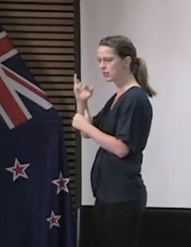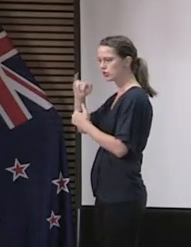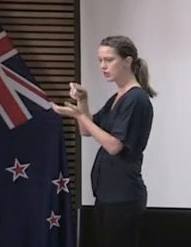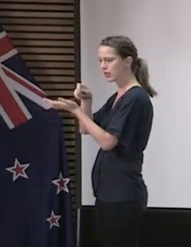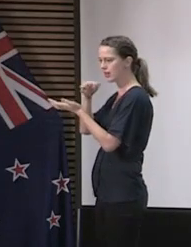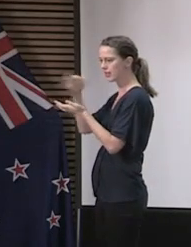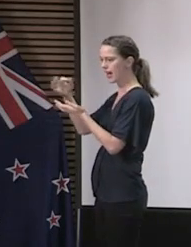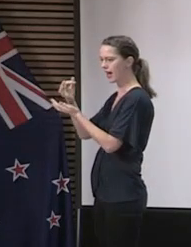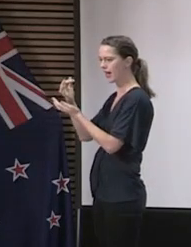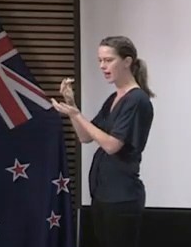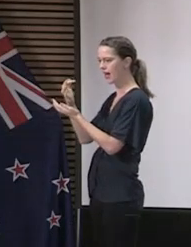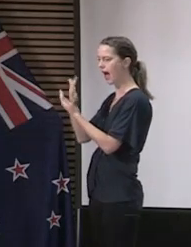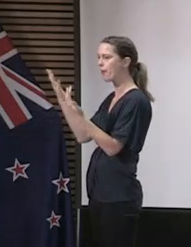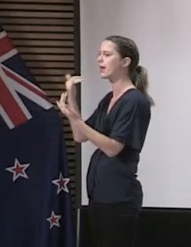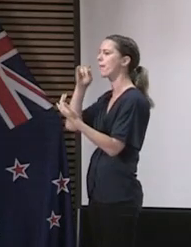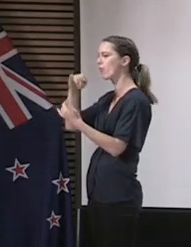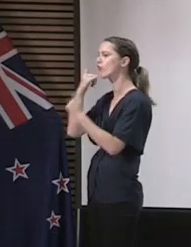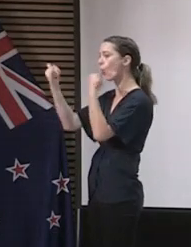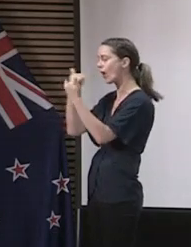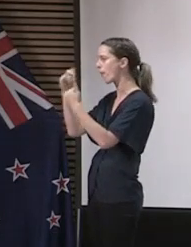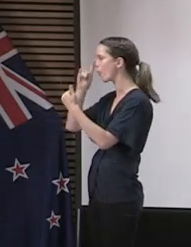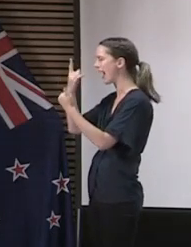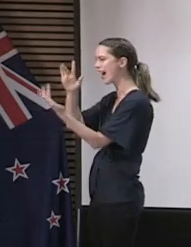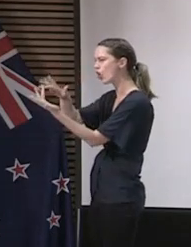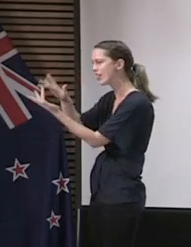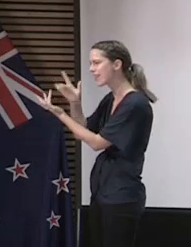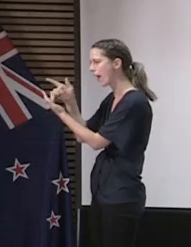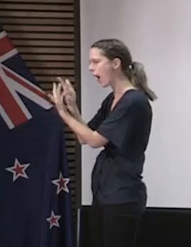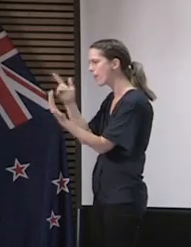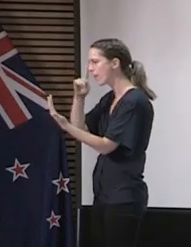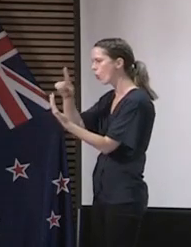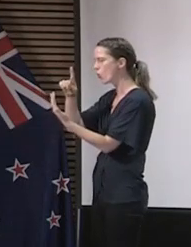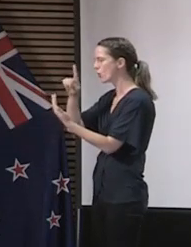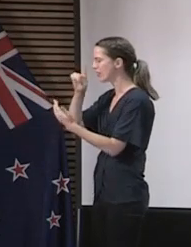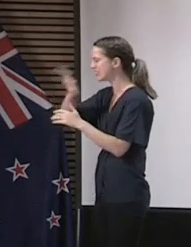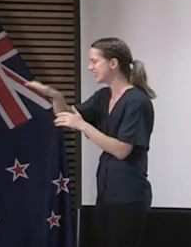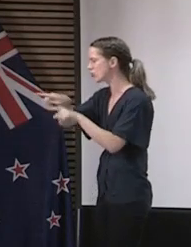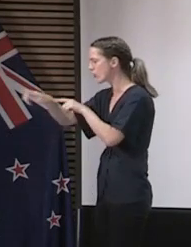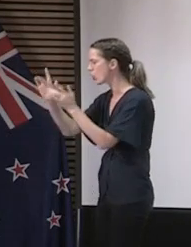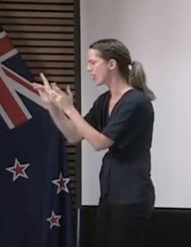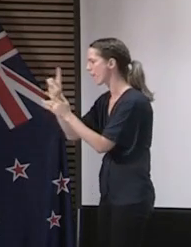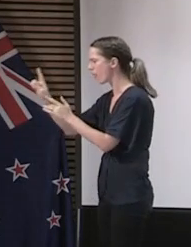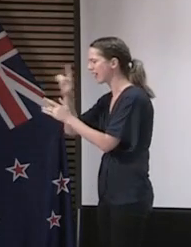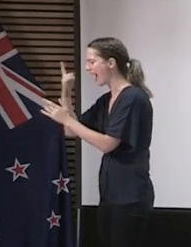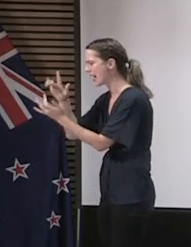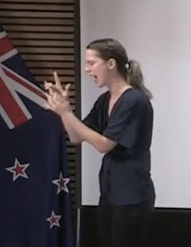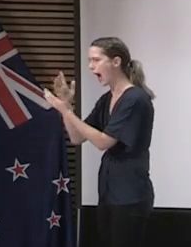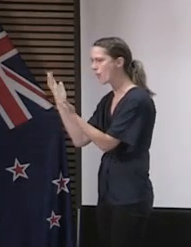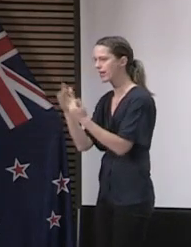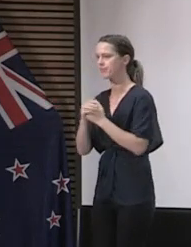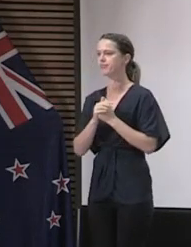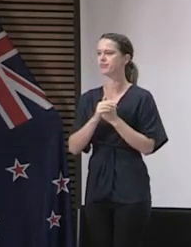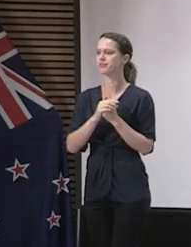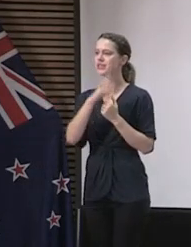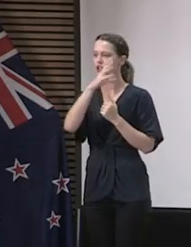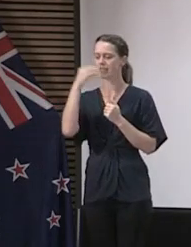In total over the entire course of our action against COVID-19? In total we would need to go back and look at some of those